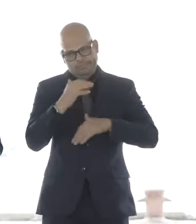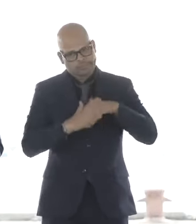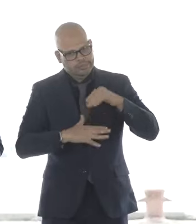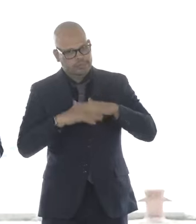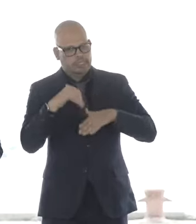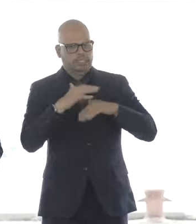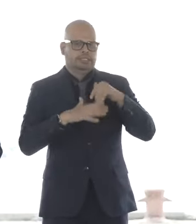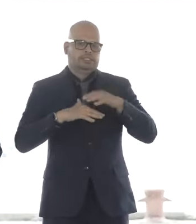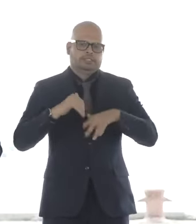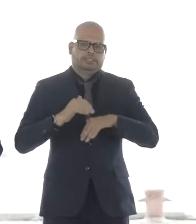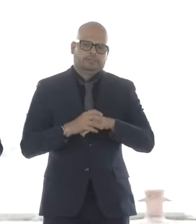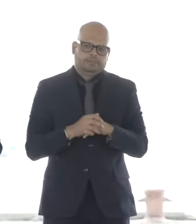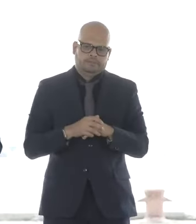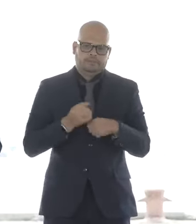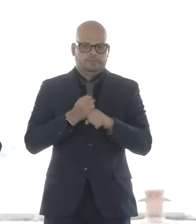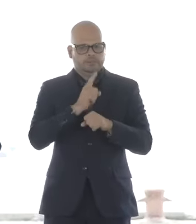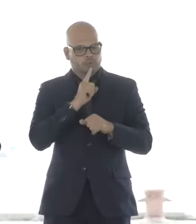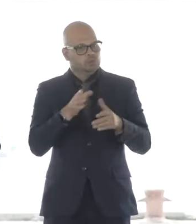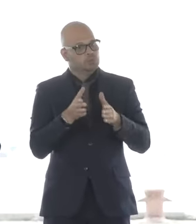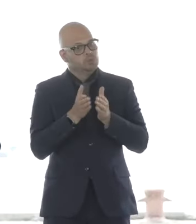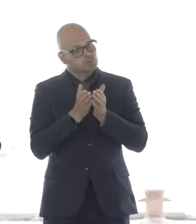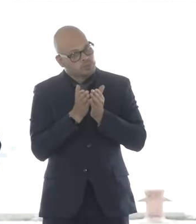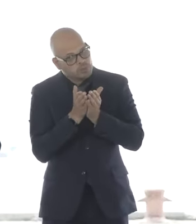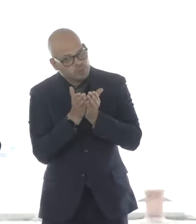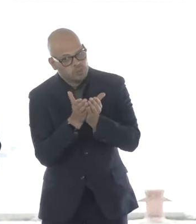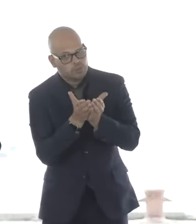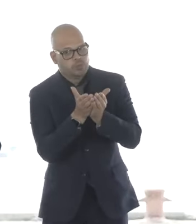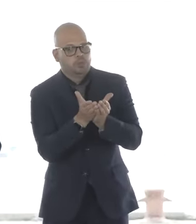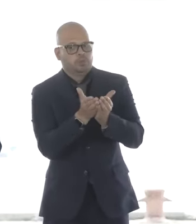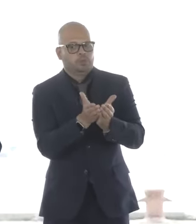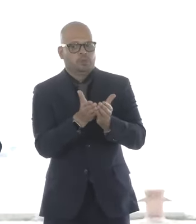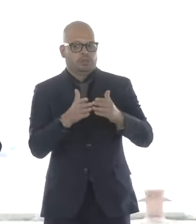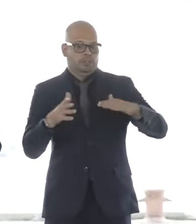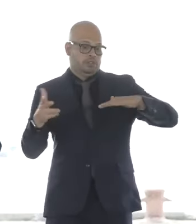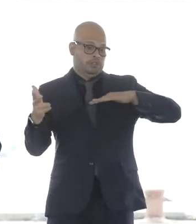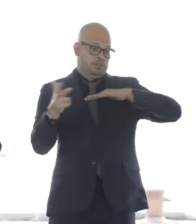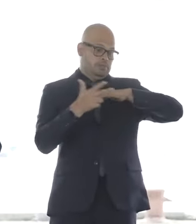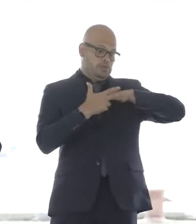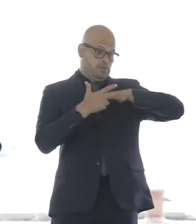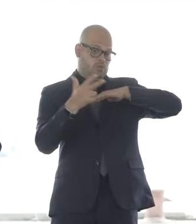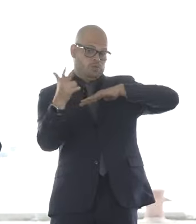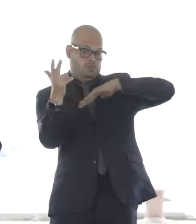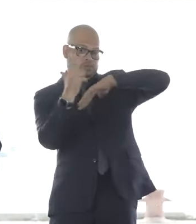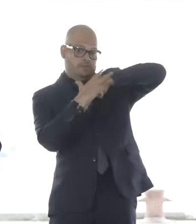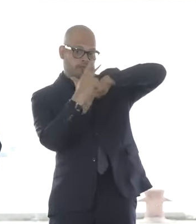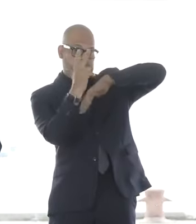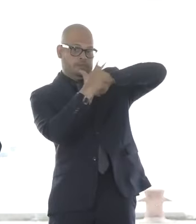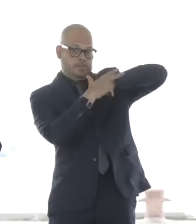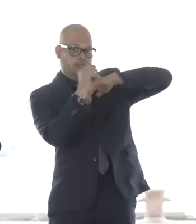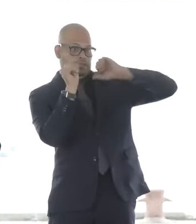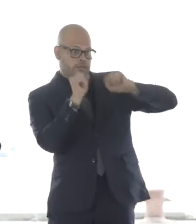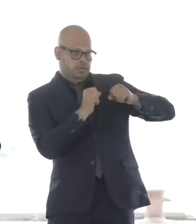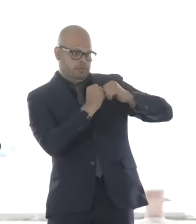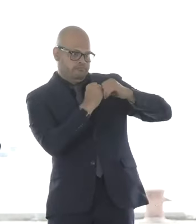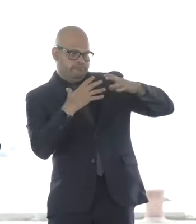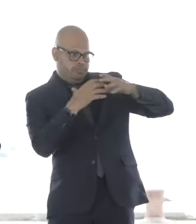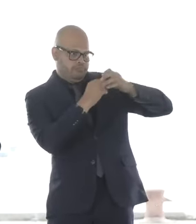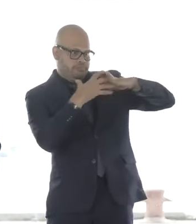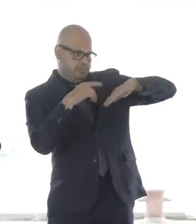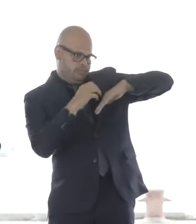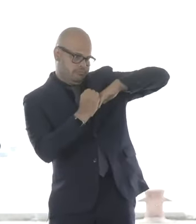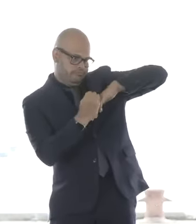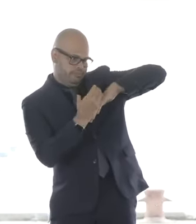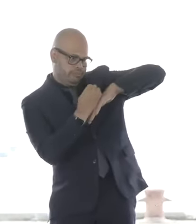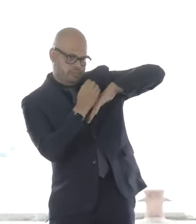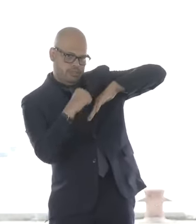ensure that we have the vessels and port capacity to build this vibrant new industry. Thank you for the opportunity to be